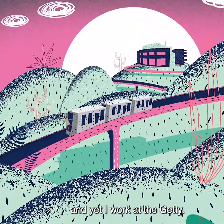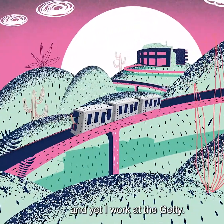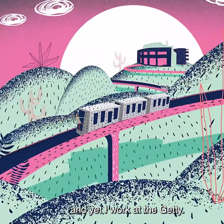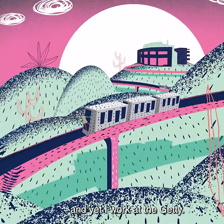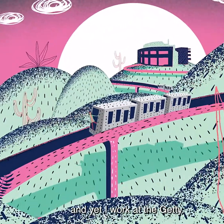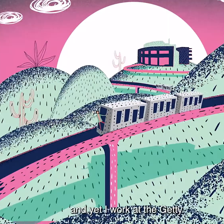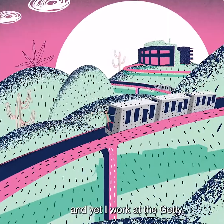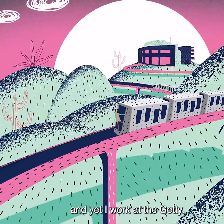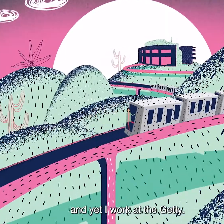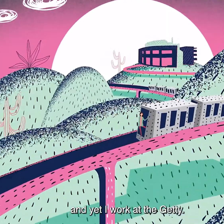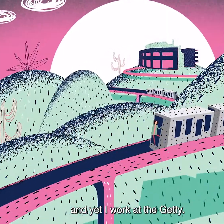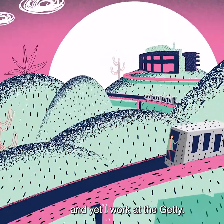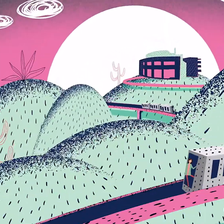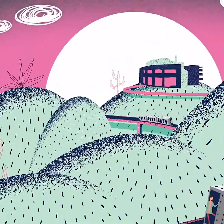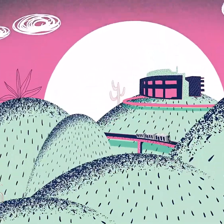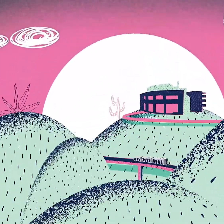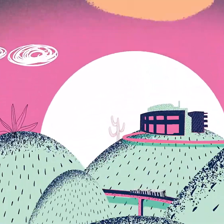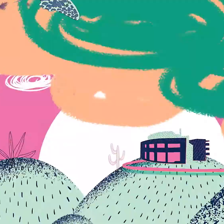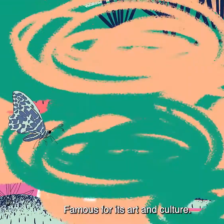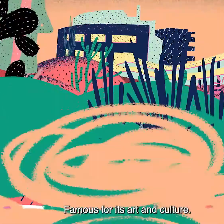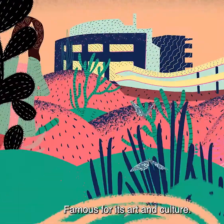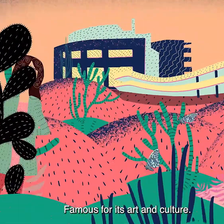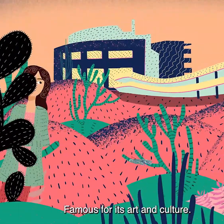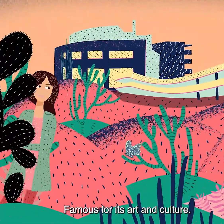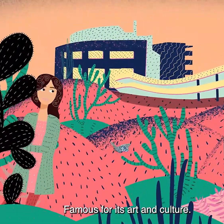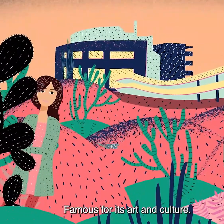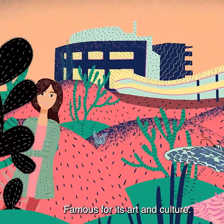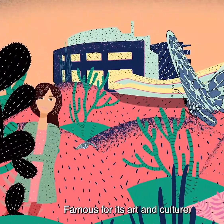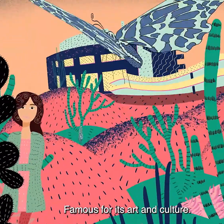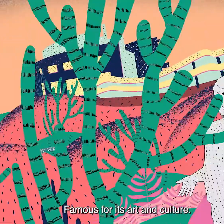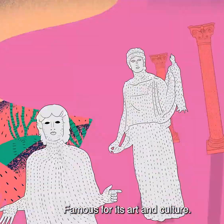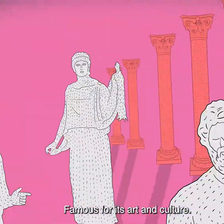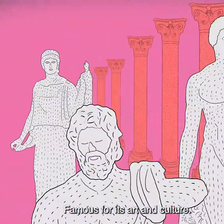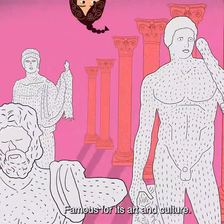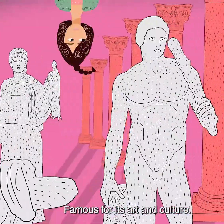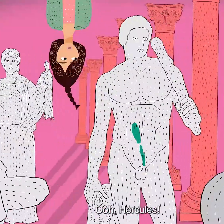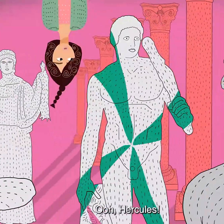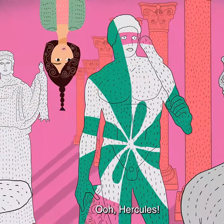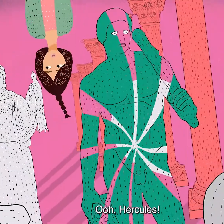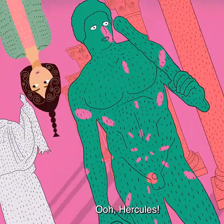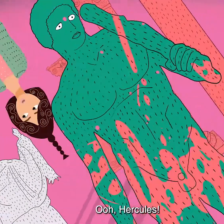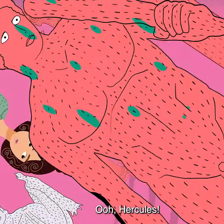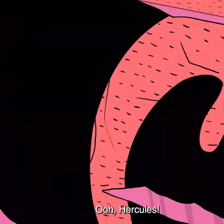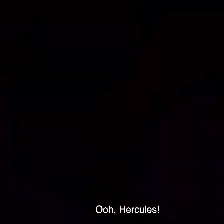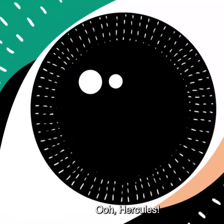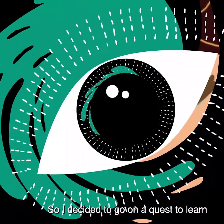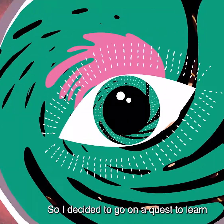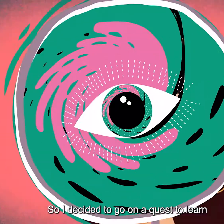yet I work at the Getty, famous for its art and culture. Ooh, Hercules!